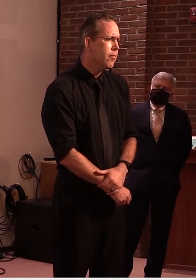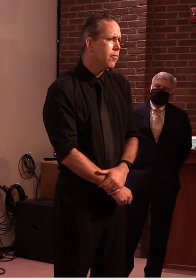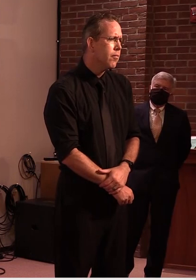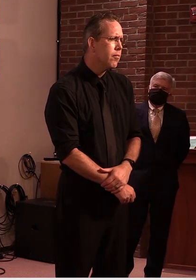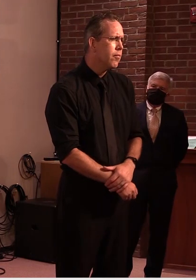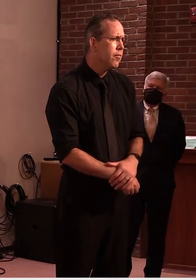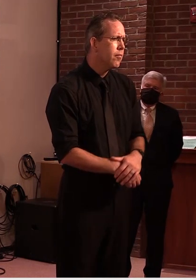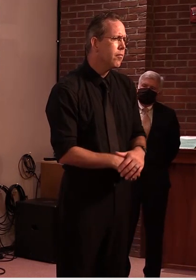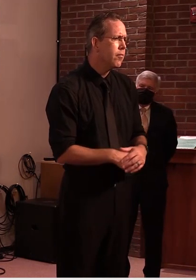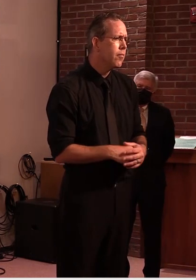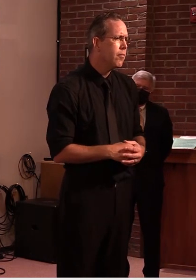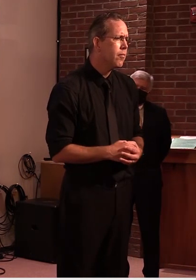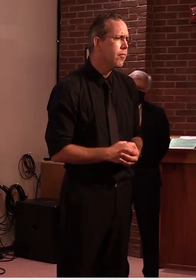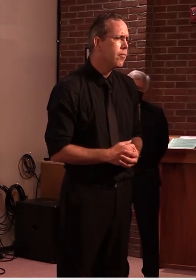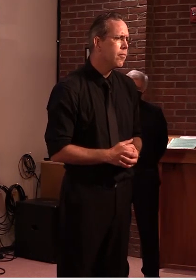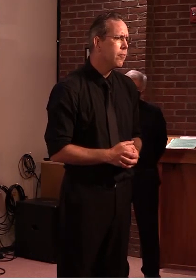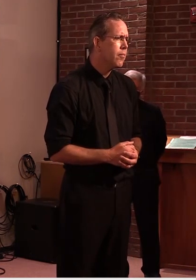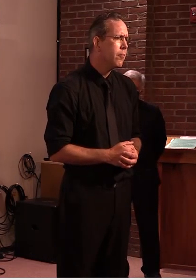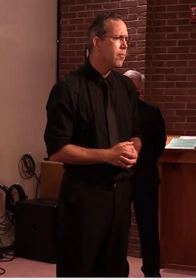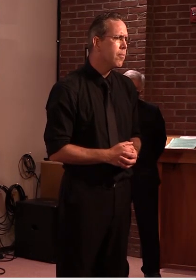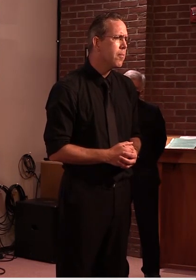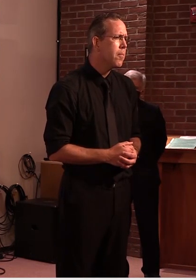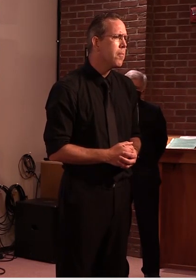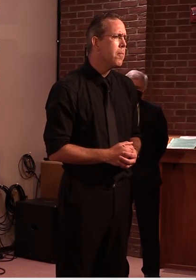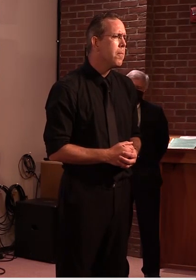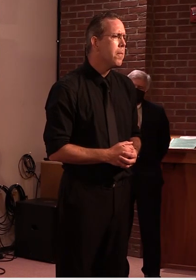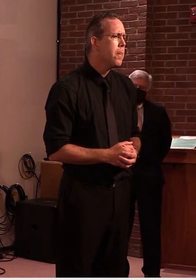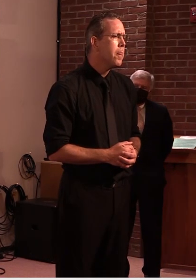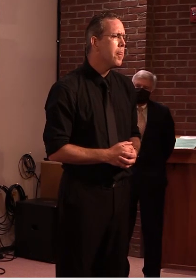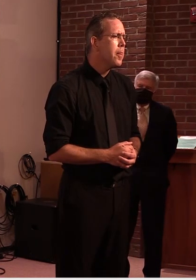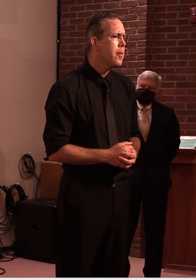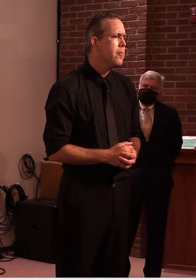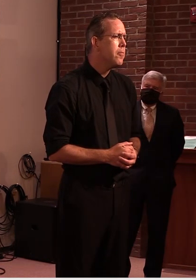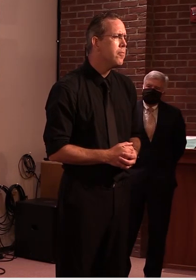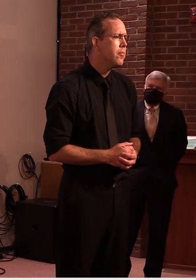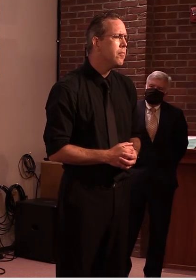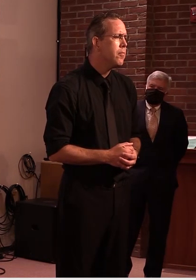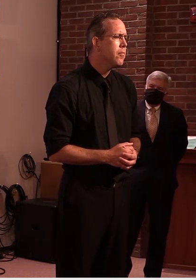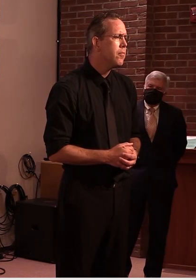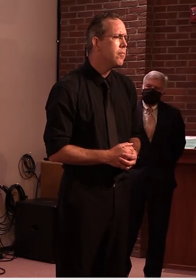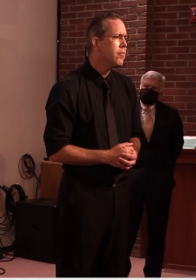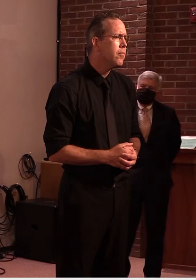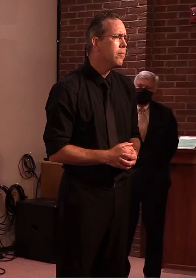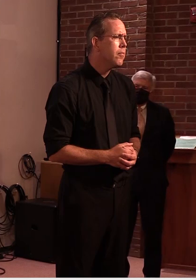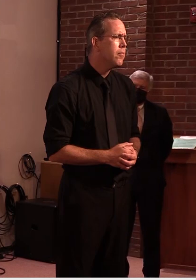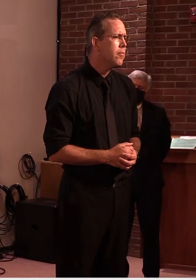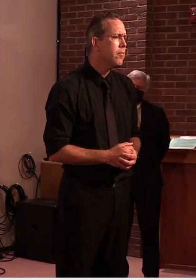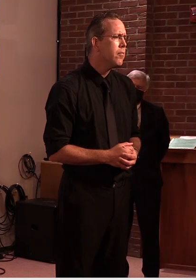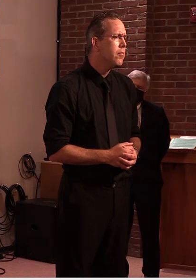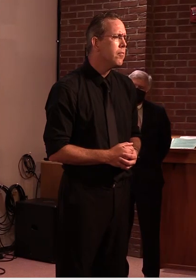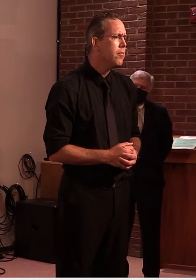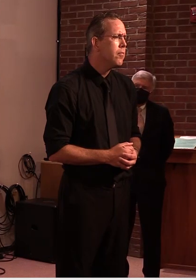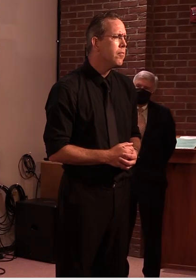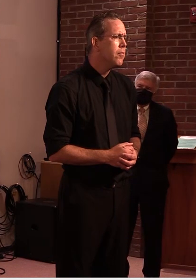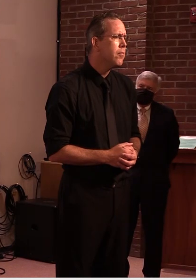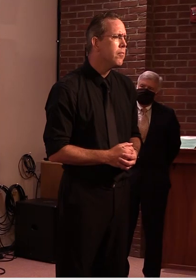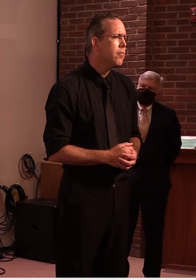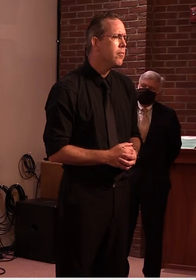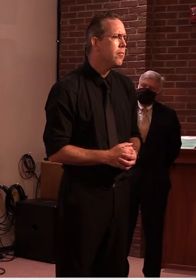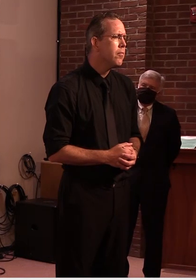international companies uh really more than than in my experience doing this in the last 30 years